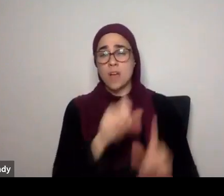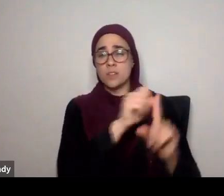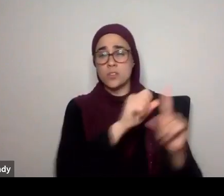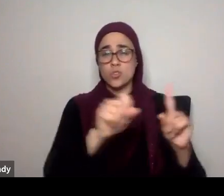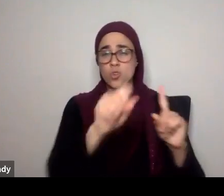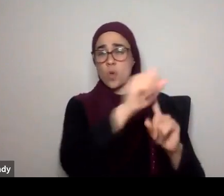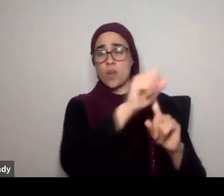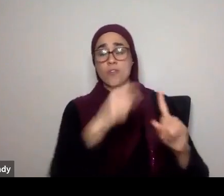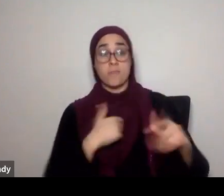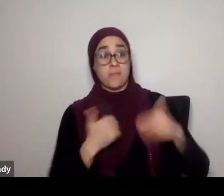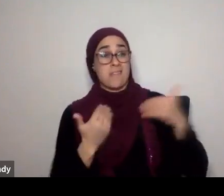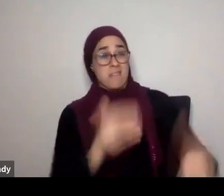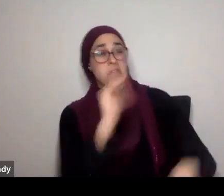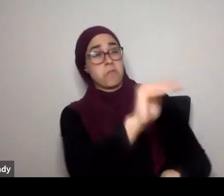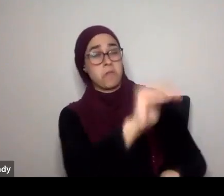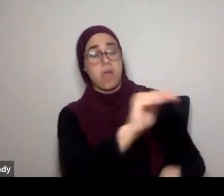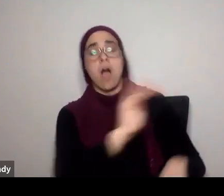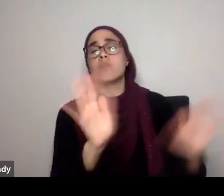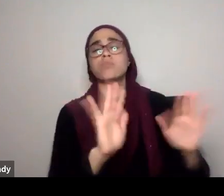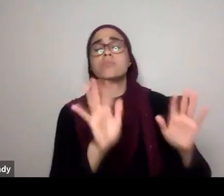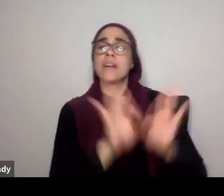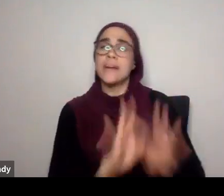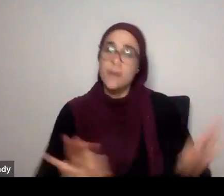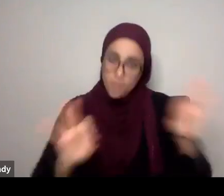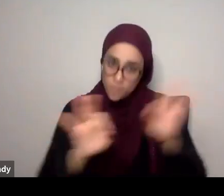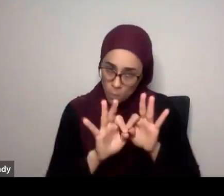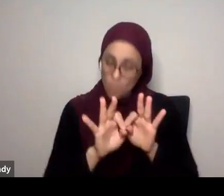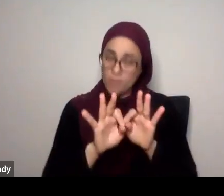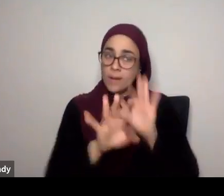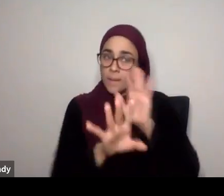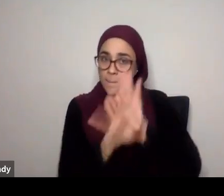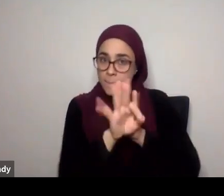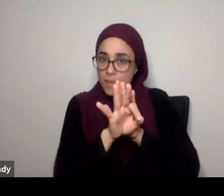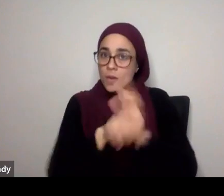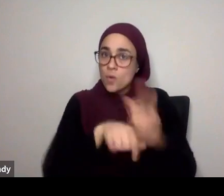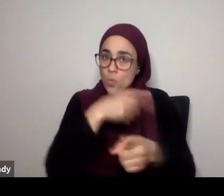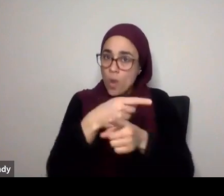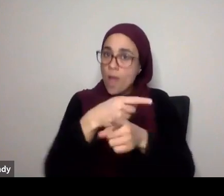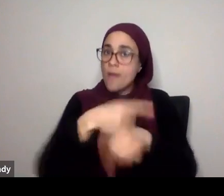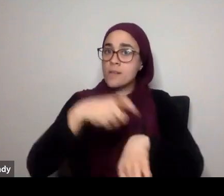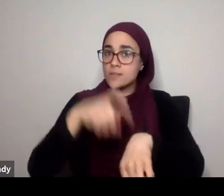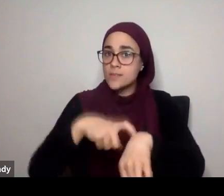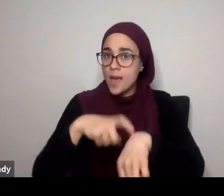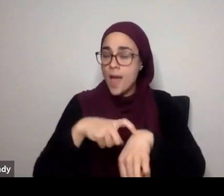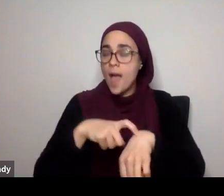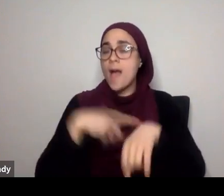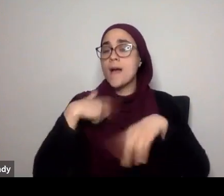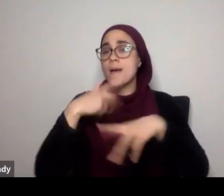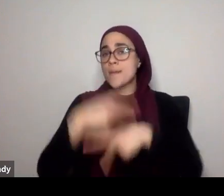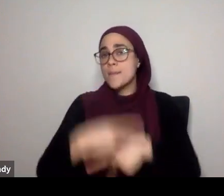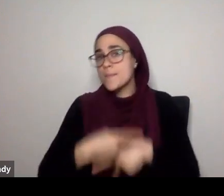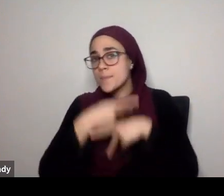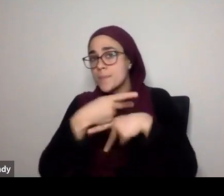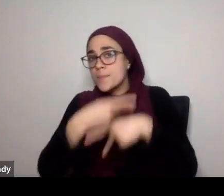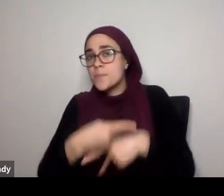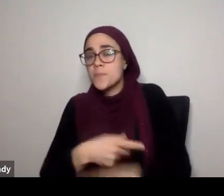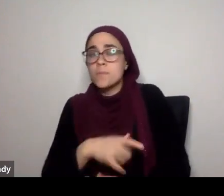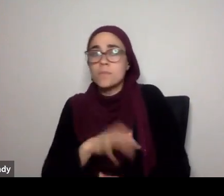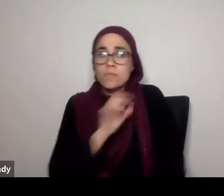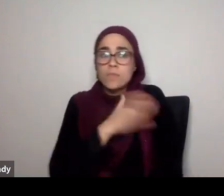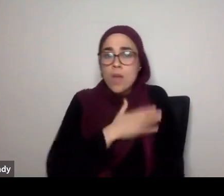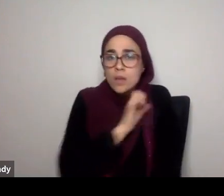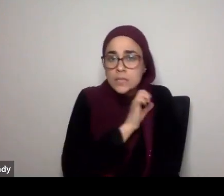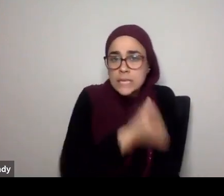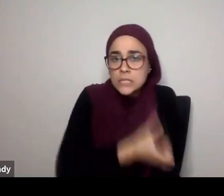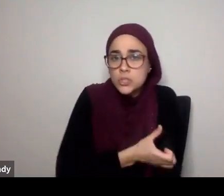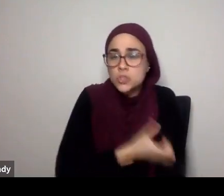pick my time, and I'm going to select, my energy, I'm going to be very, you know, cautious, over what amount of energy, I'm going